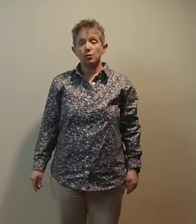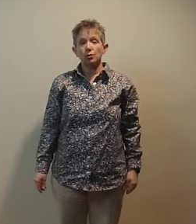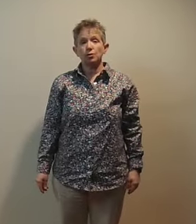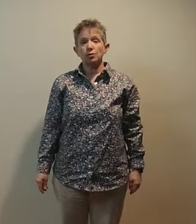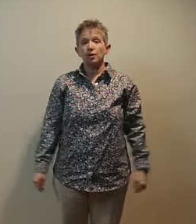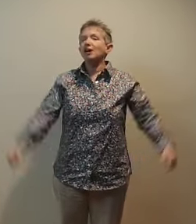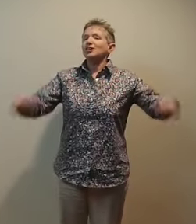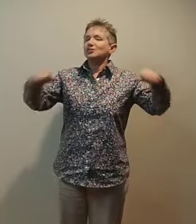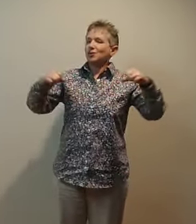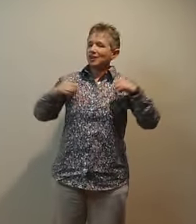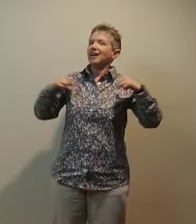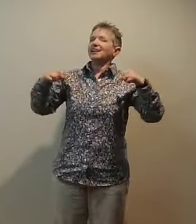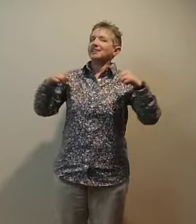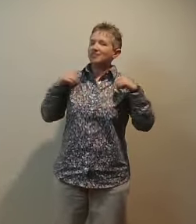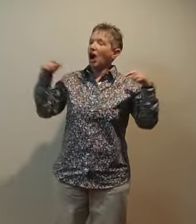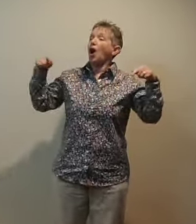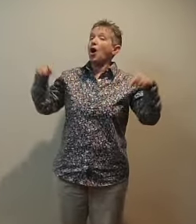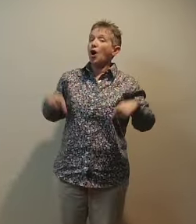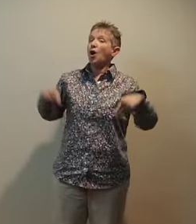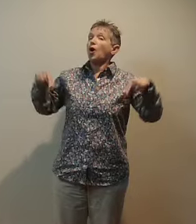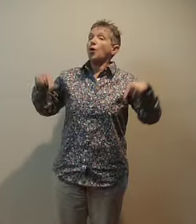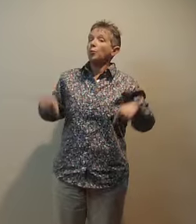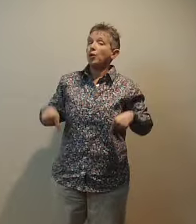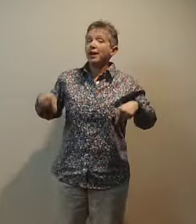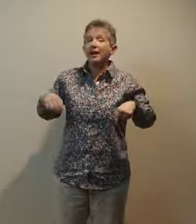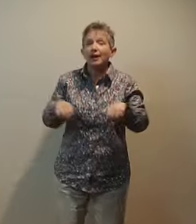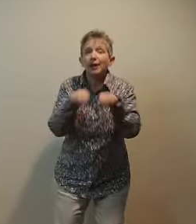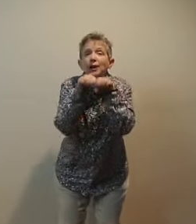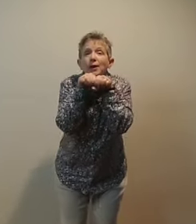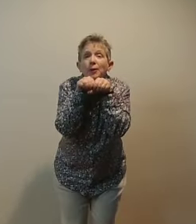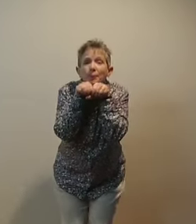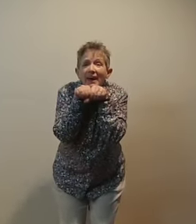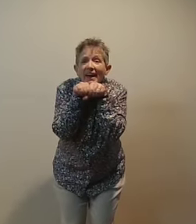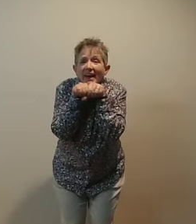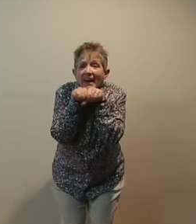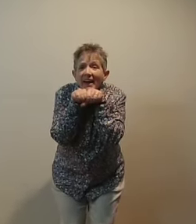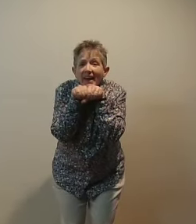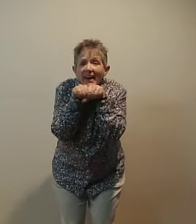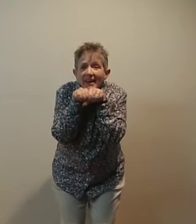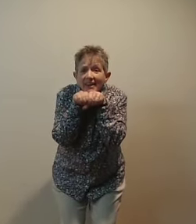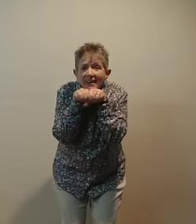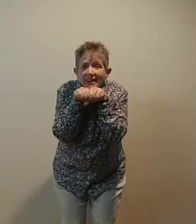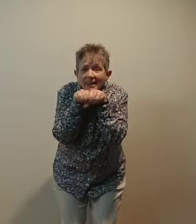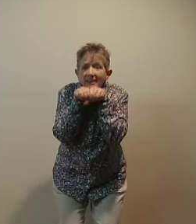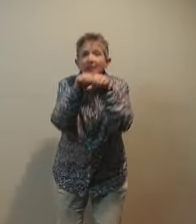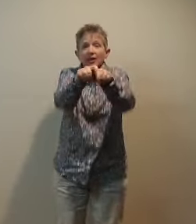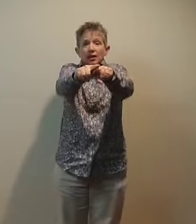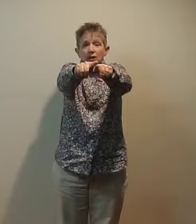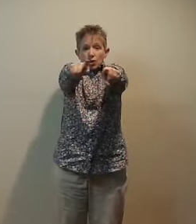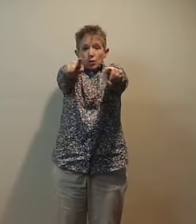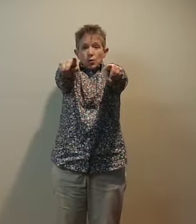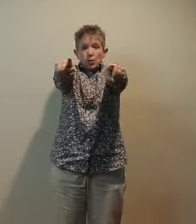So take us home we're begging you Or